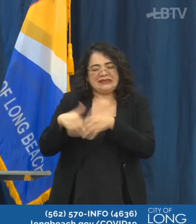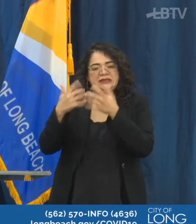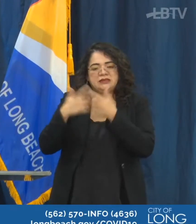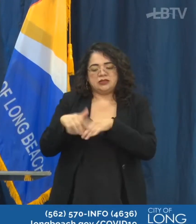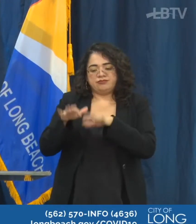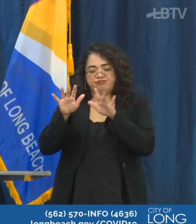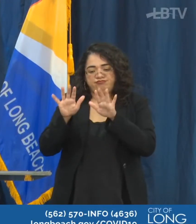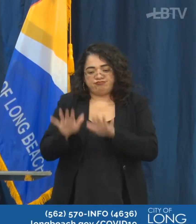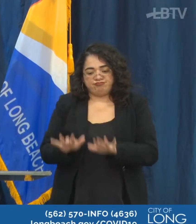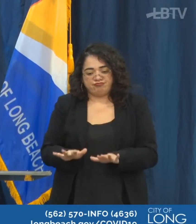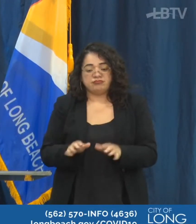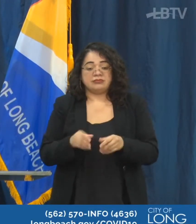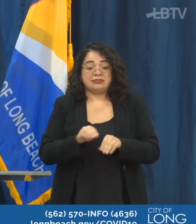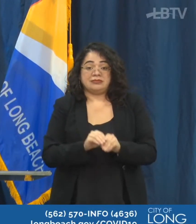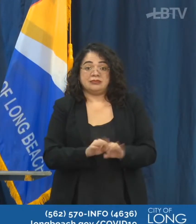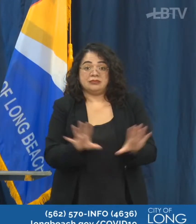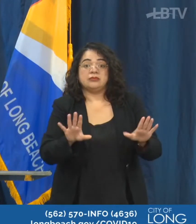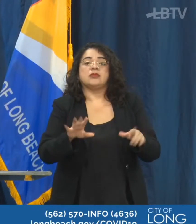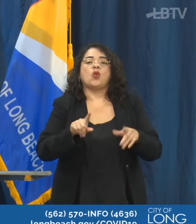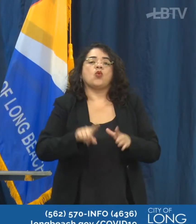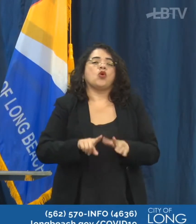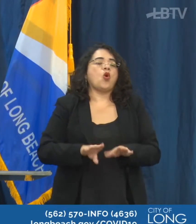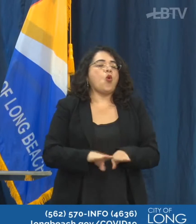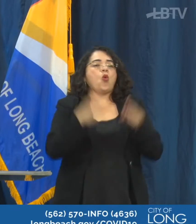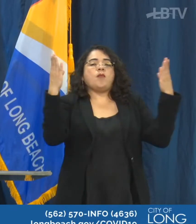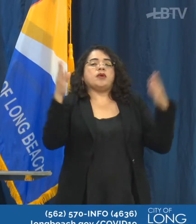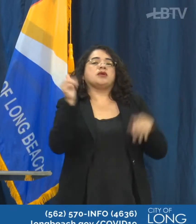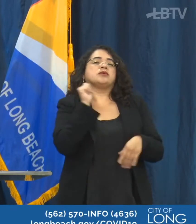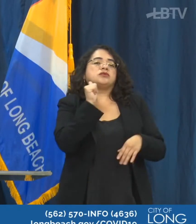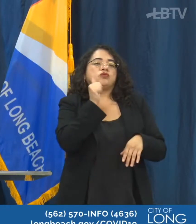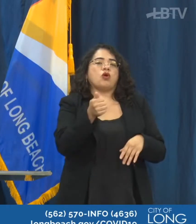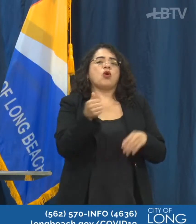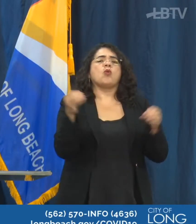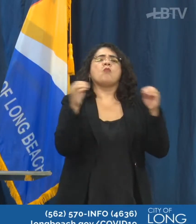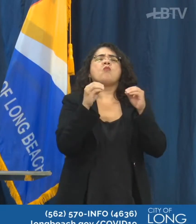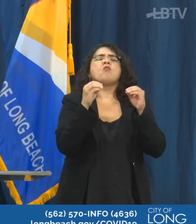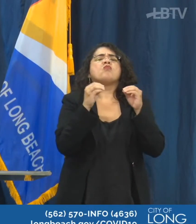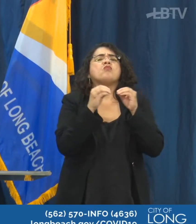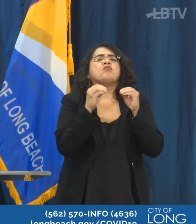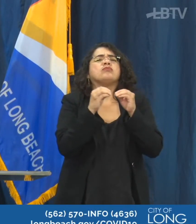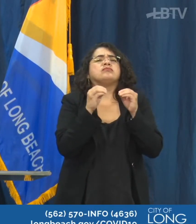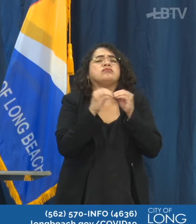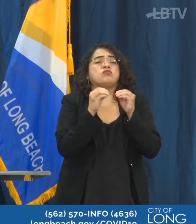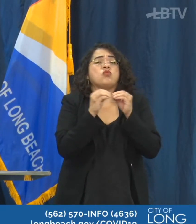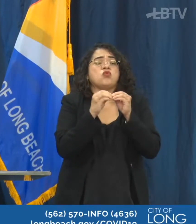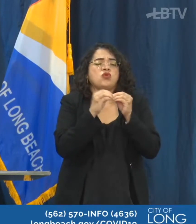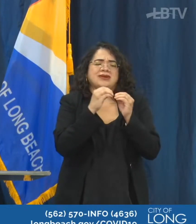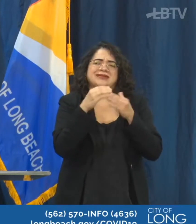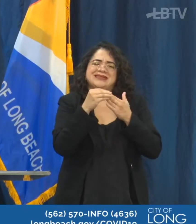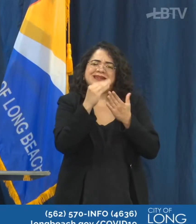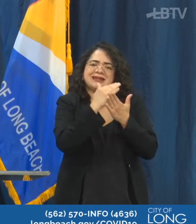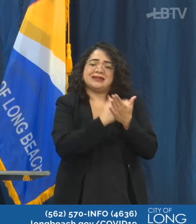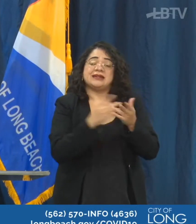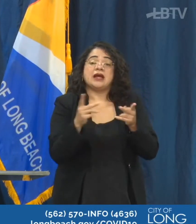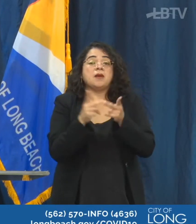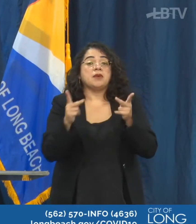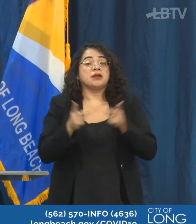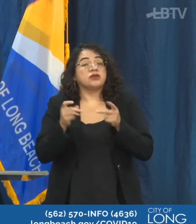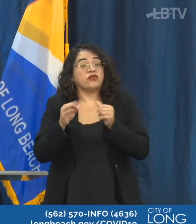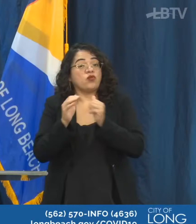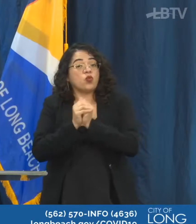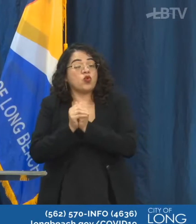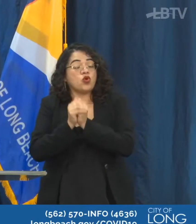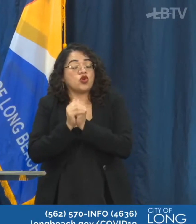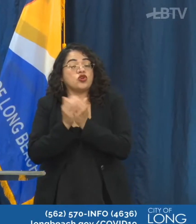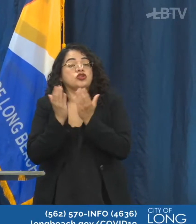tomorrow. It has a lot more guidance based on guidance from the state of California. Beginning tomorrow, places of worship will be permitted